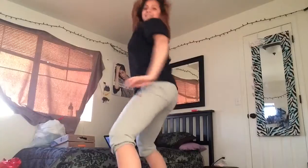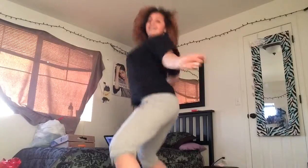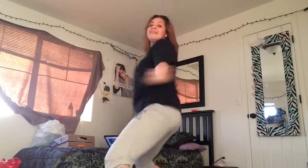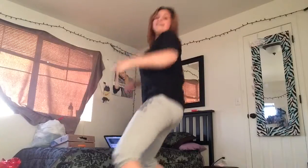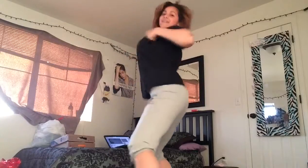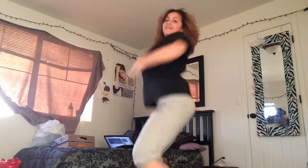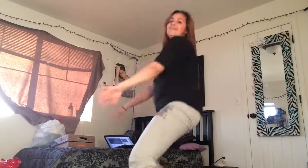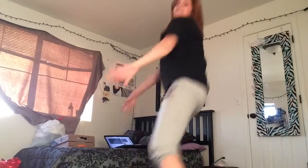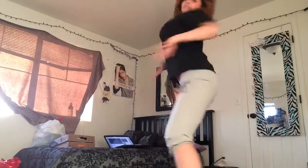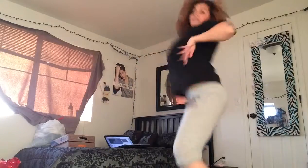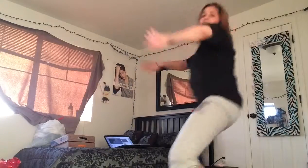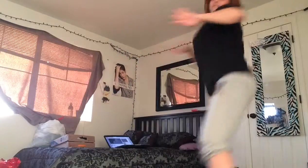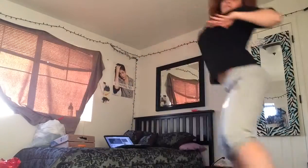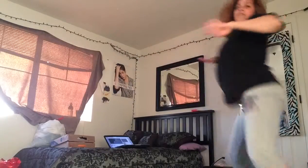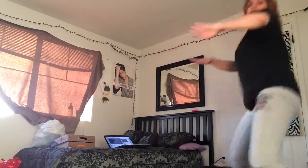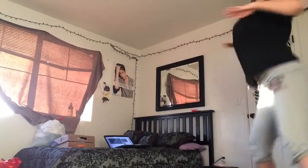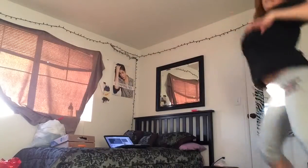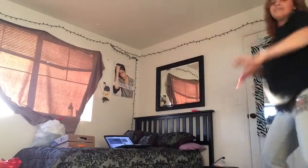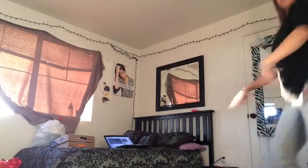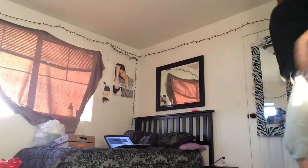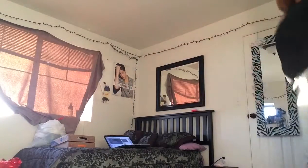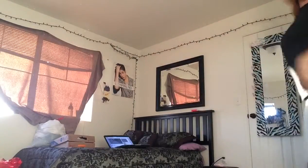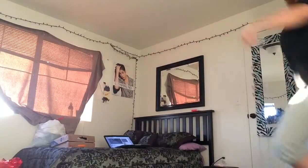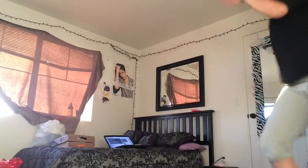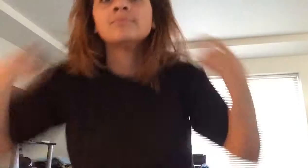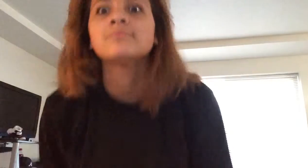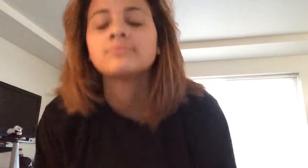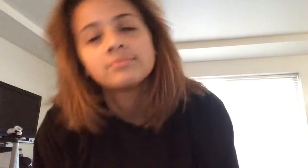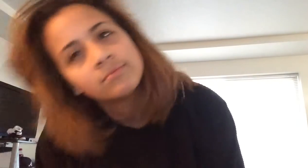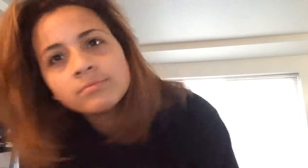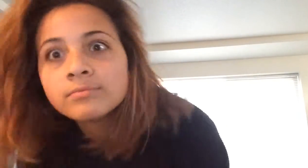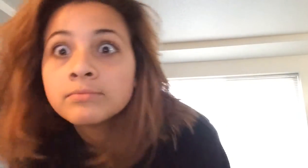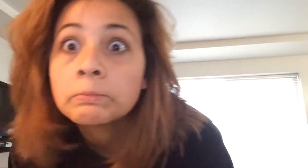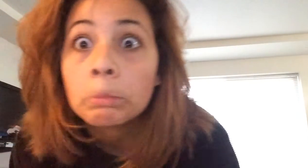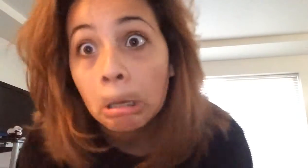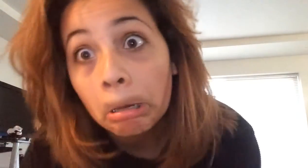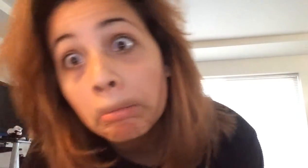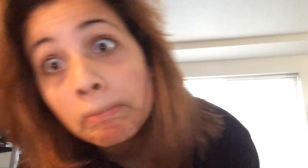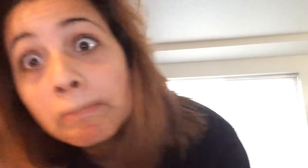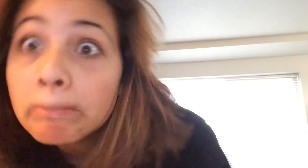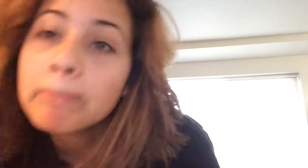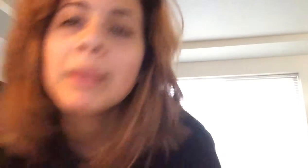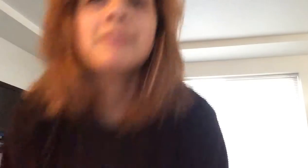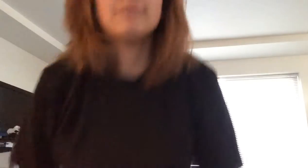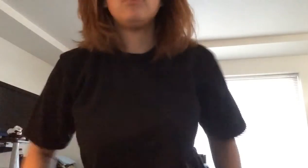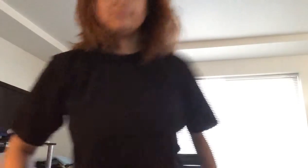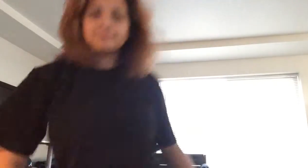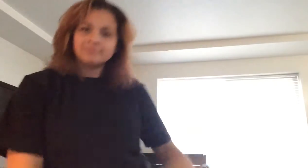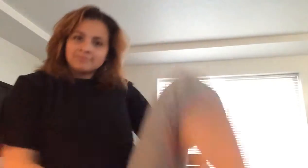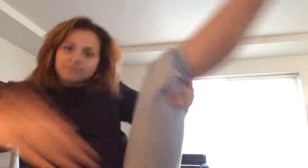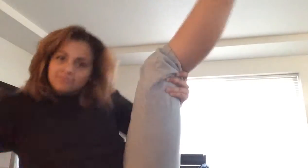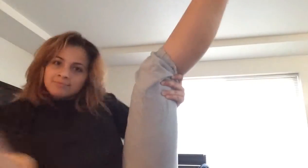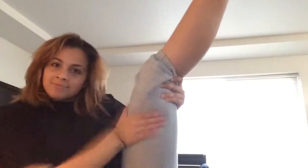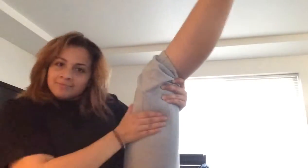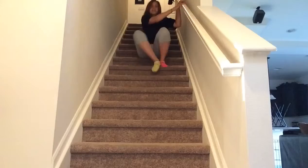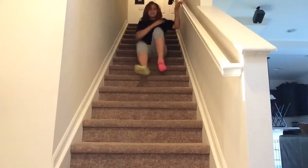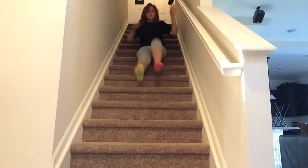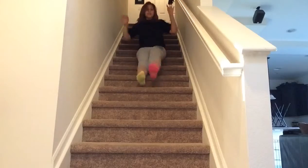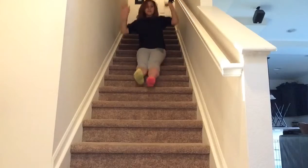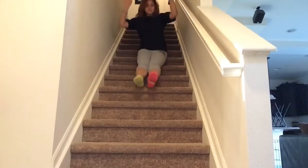yes I am that llama, that llama you despise, with those big ass eyes, and the malicious eyes I mean, yes